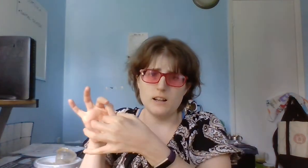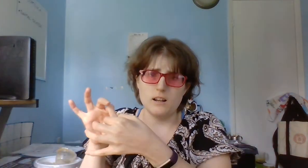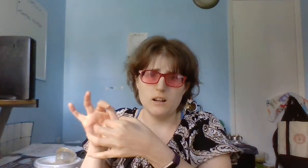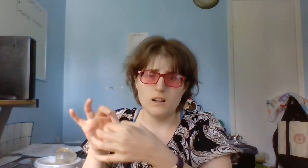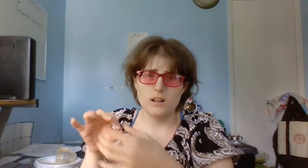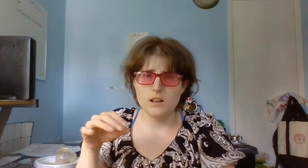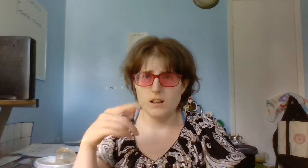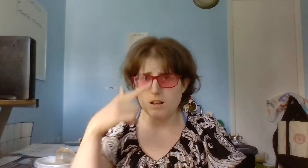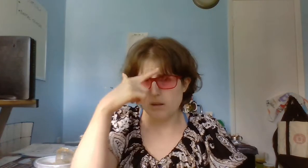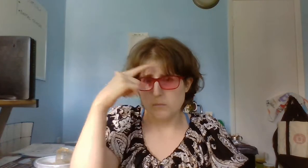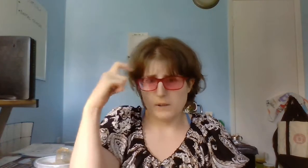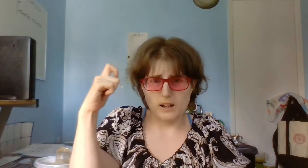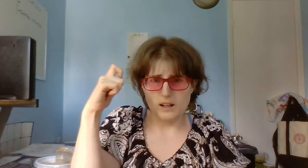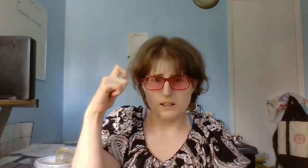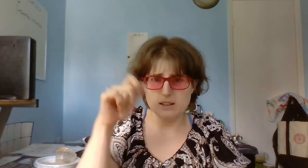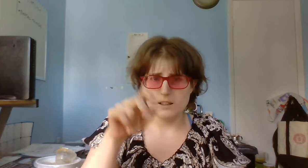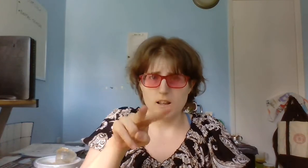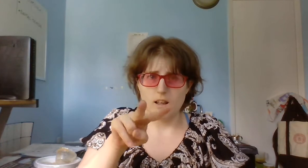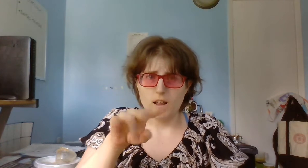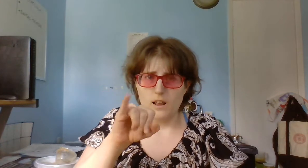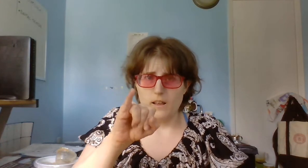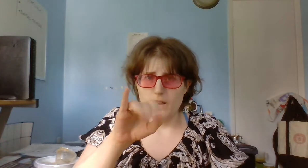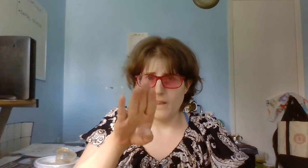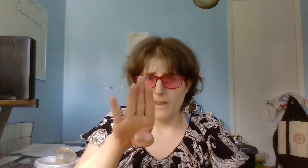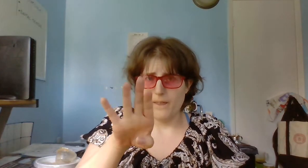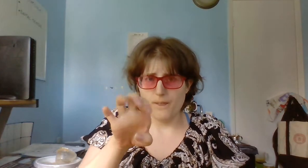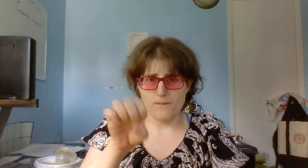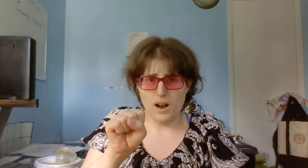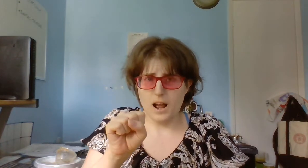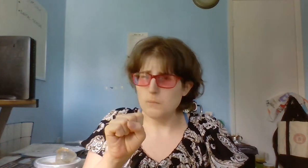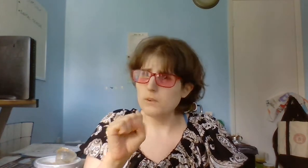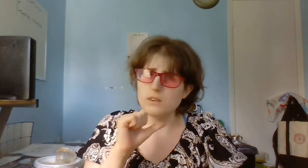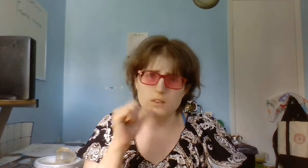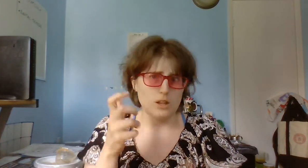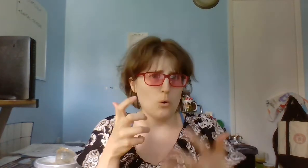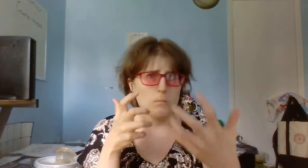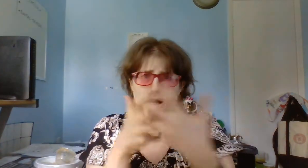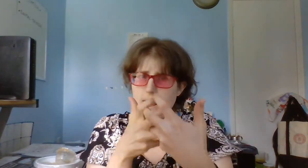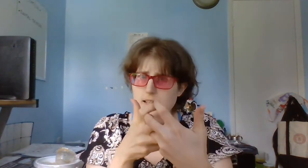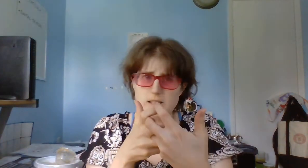because the vibes don't match.